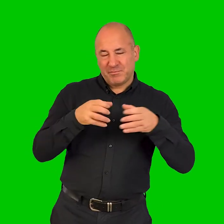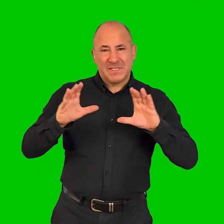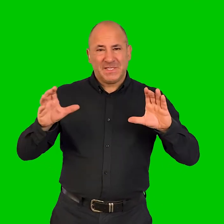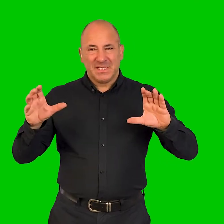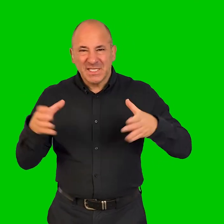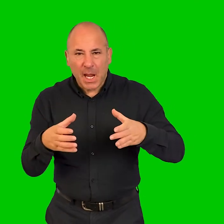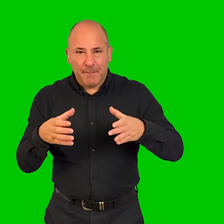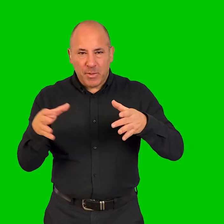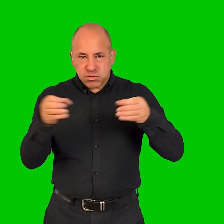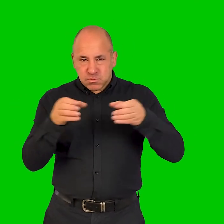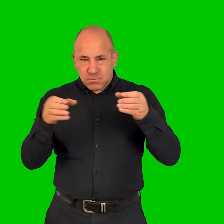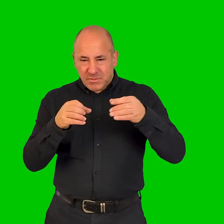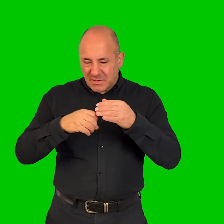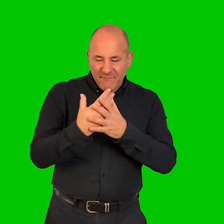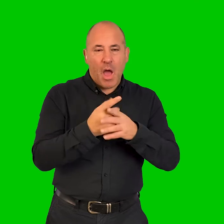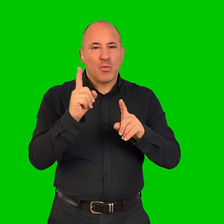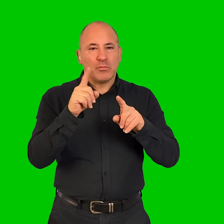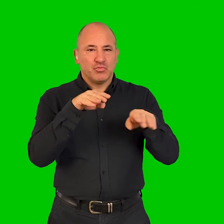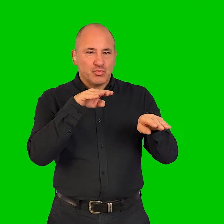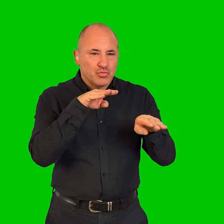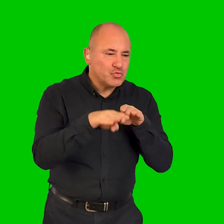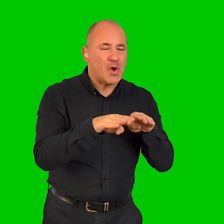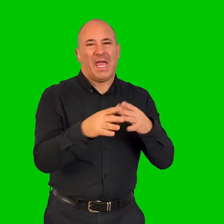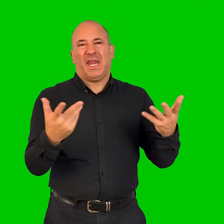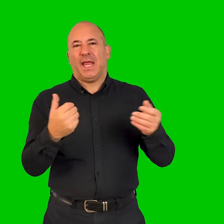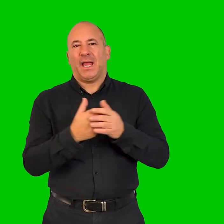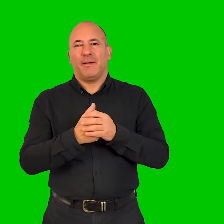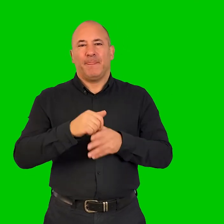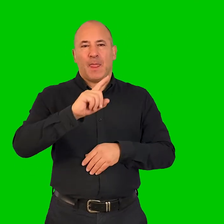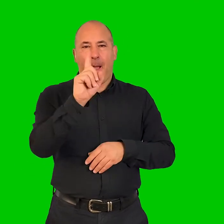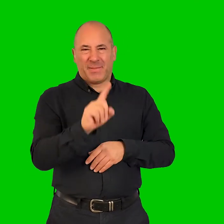building a team to develop training